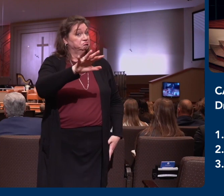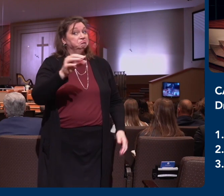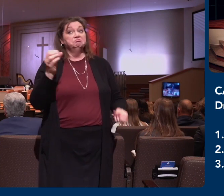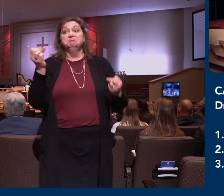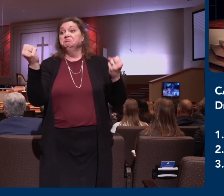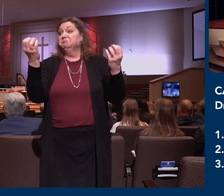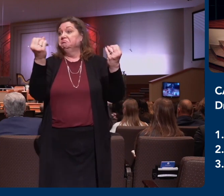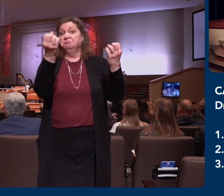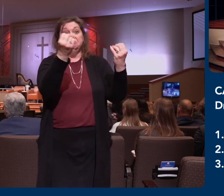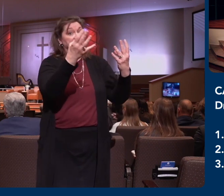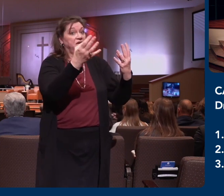that Jesus isn't the priority.